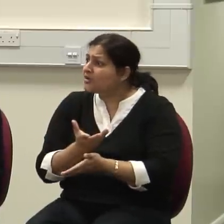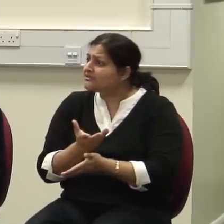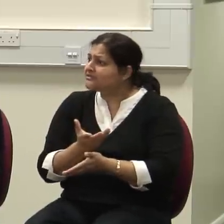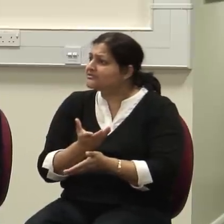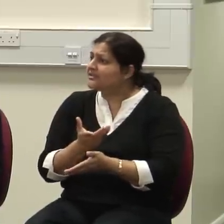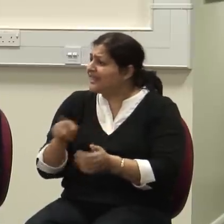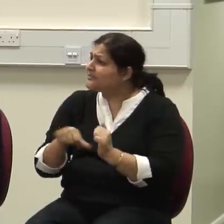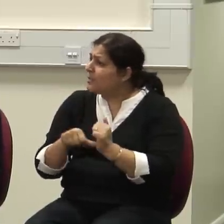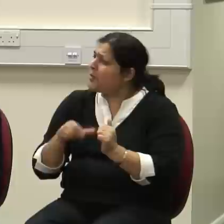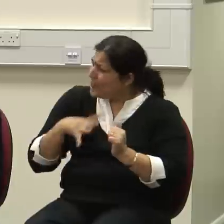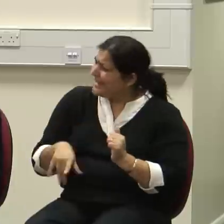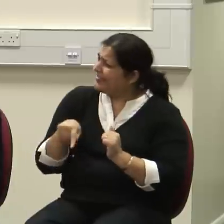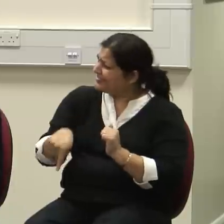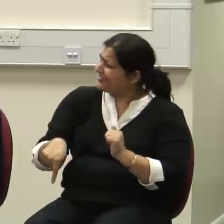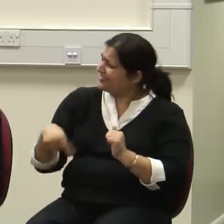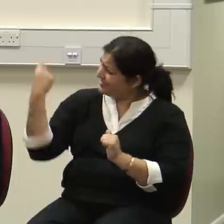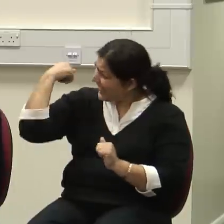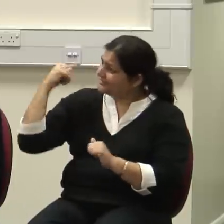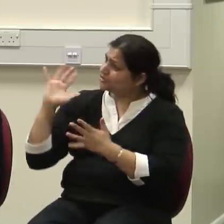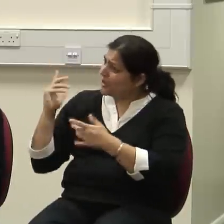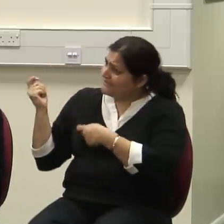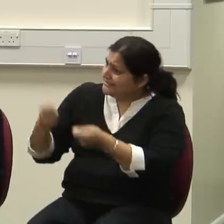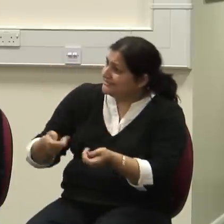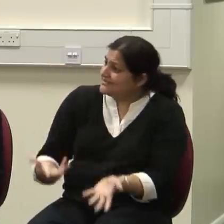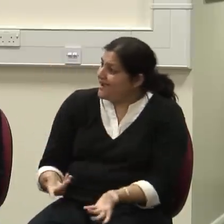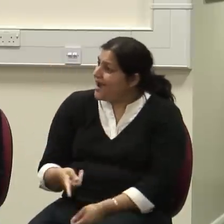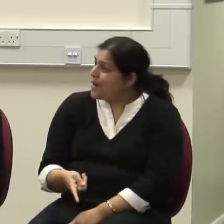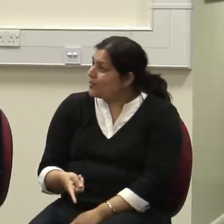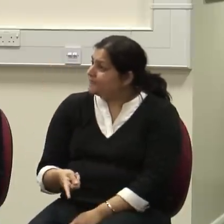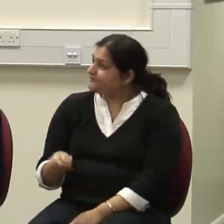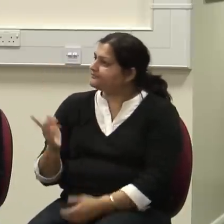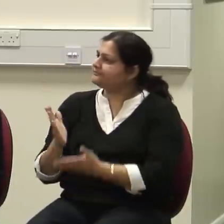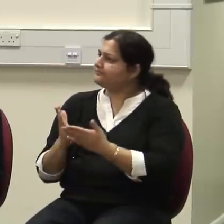obviously, I needed to make a living too, and you are selling your time.